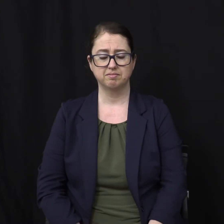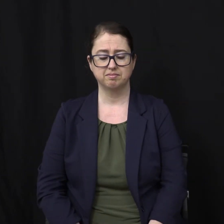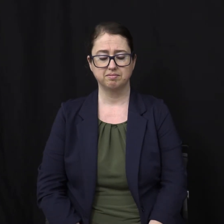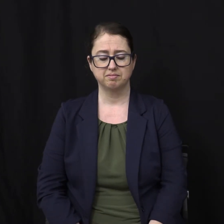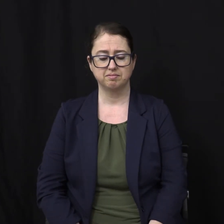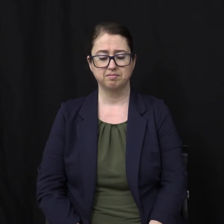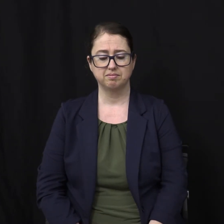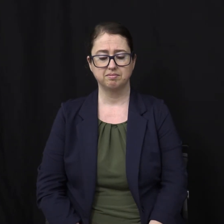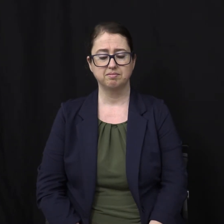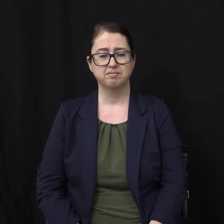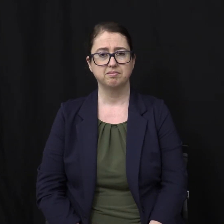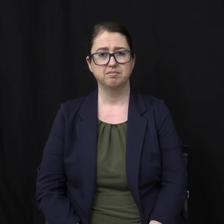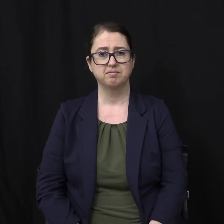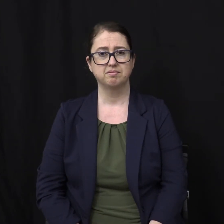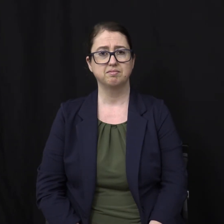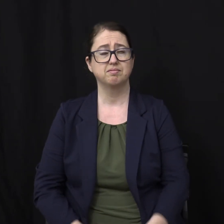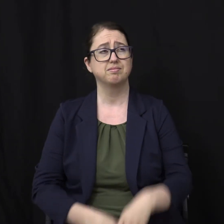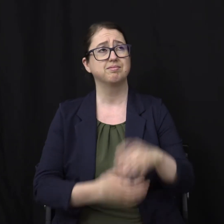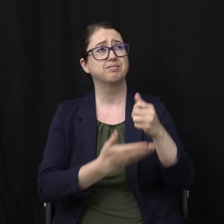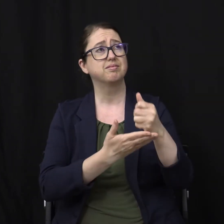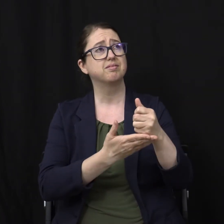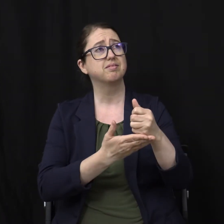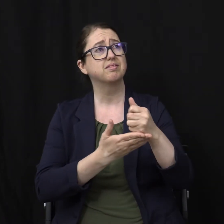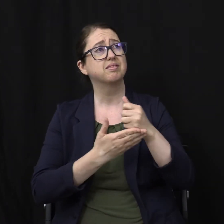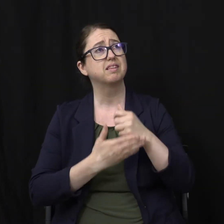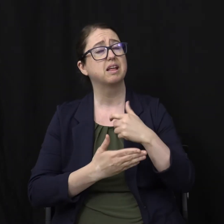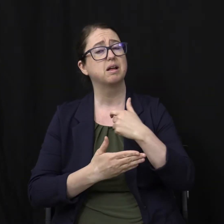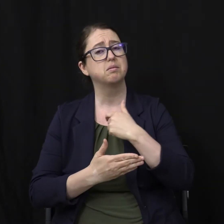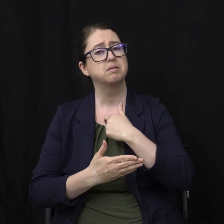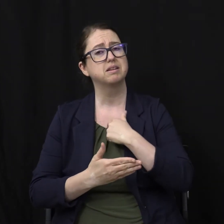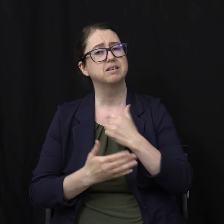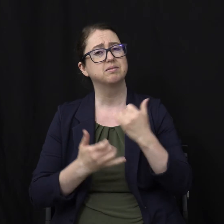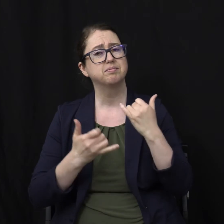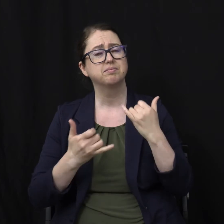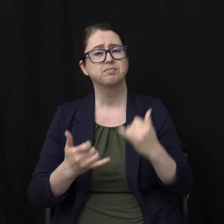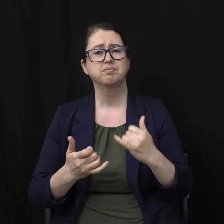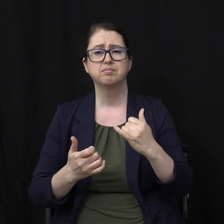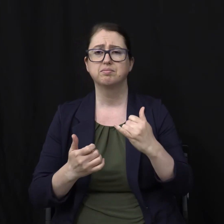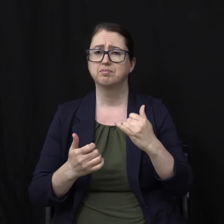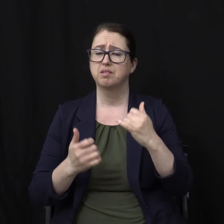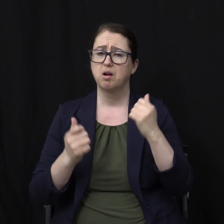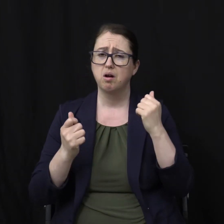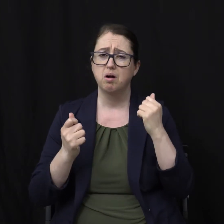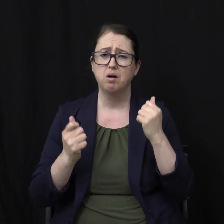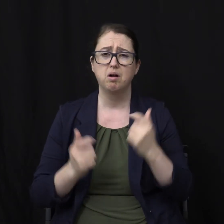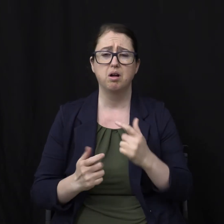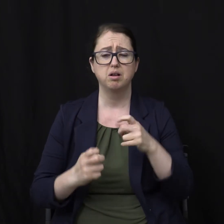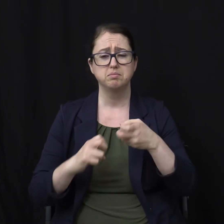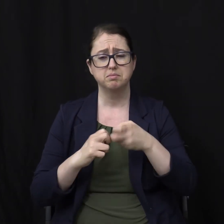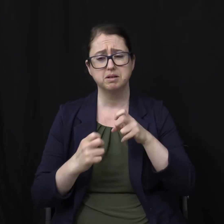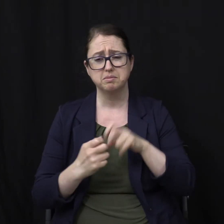Help me then in every tribulation